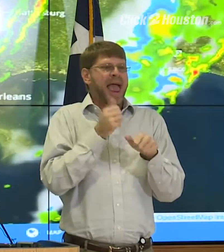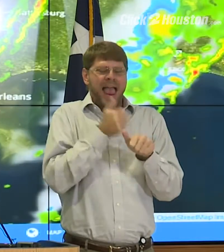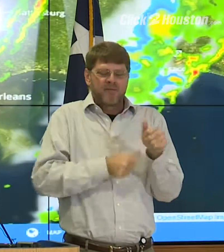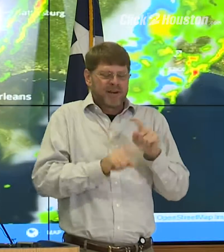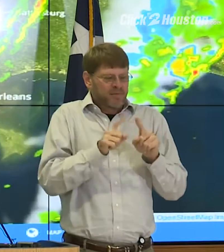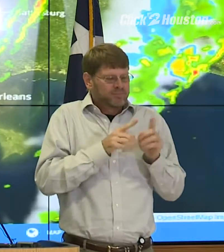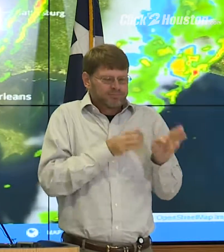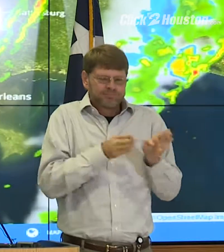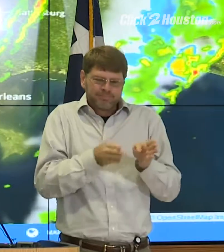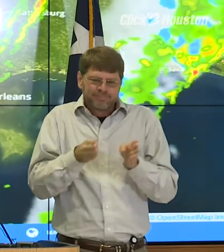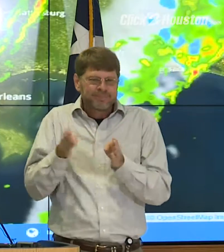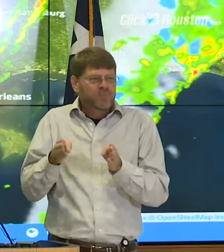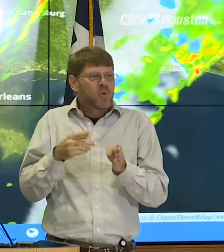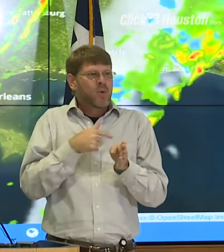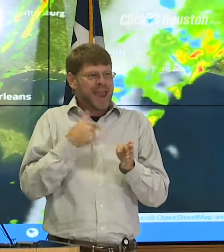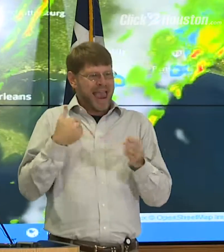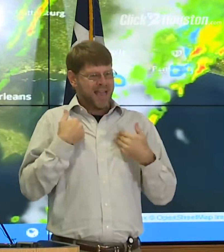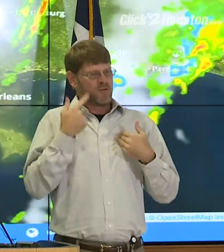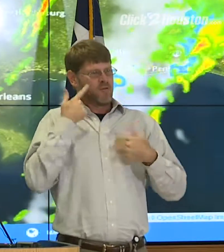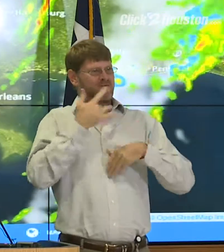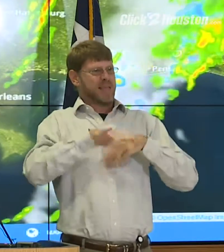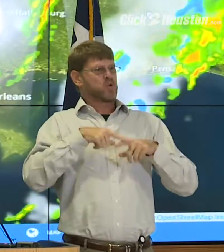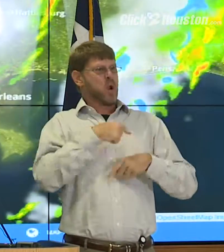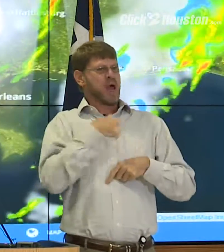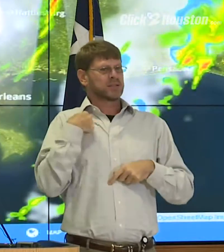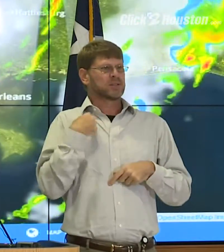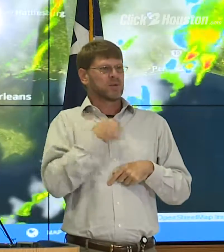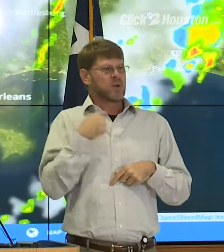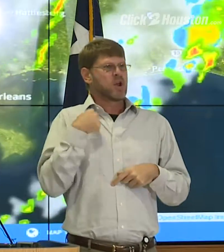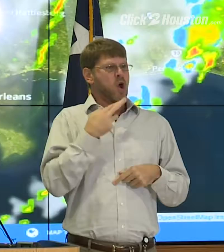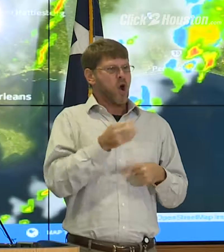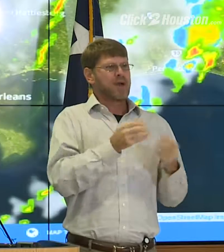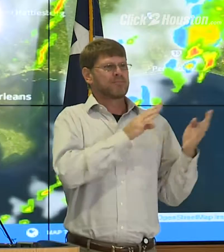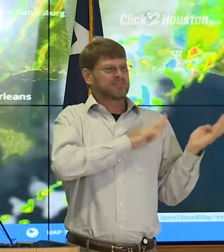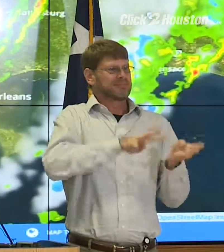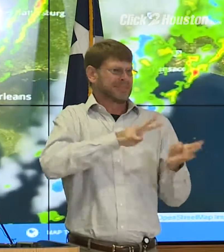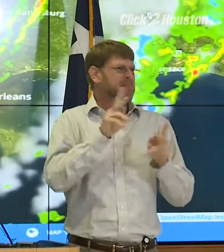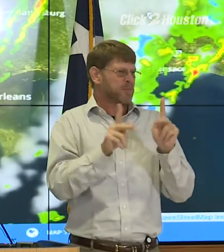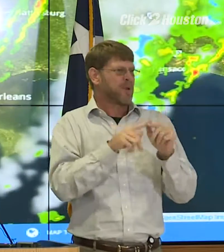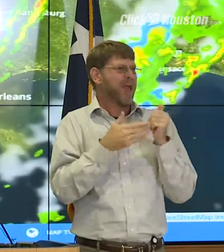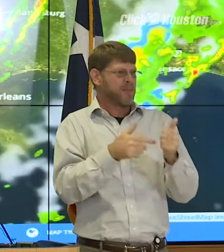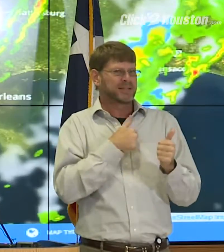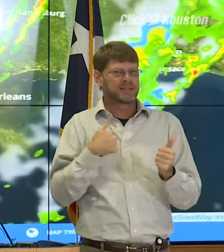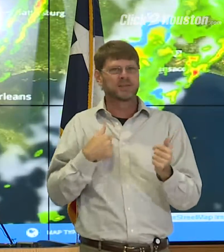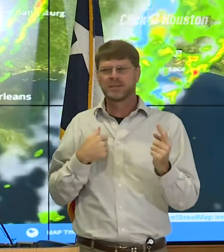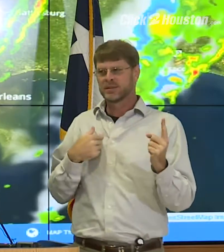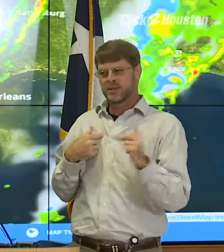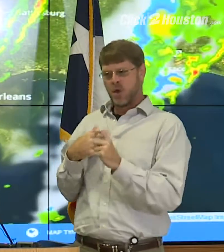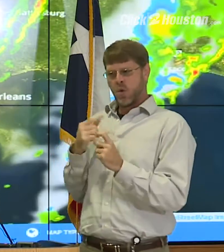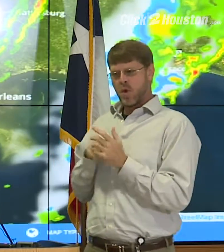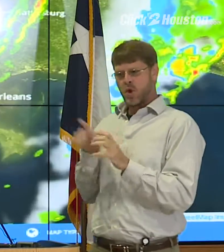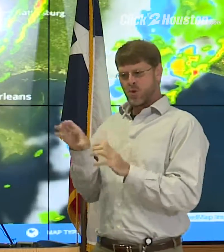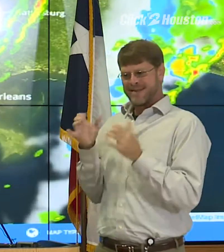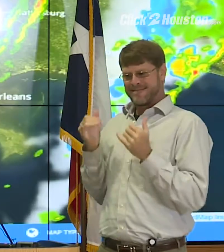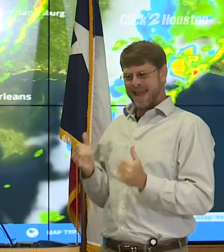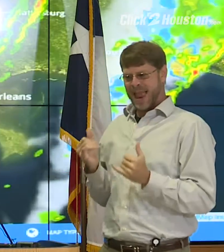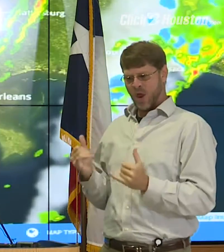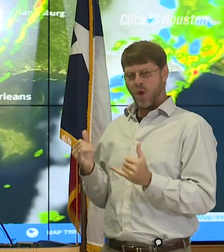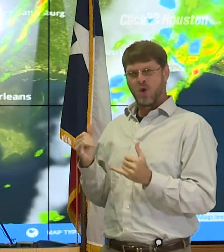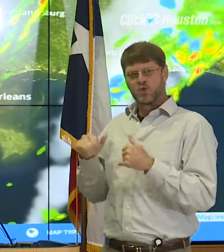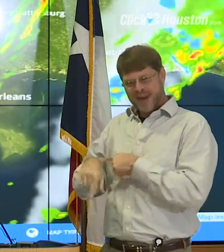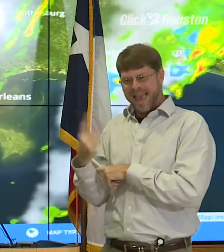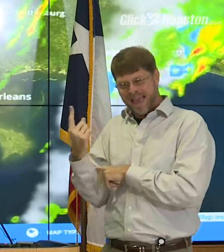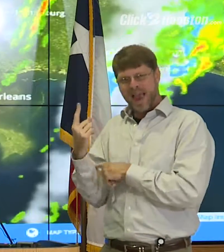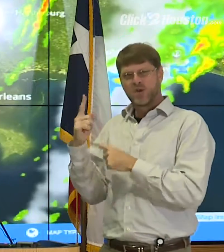possible method that we have immediately available to us. We are plugging people in. So, what is it that you're doing right now,